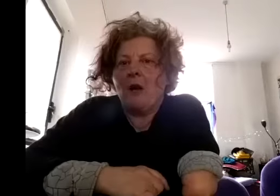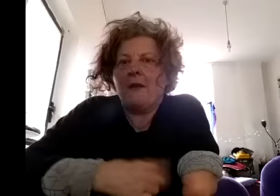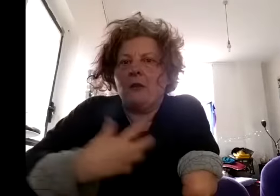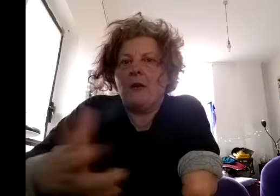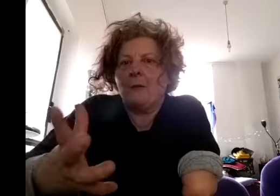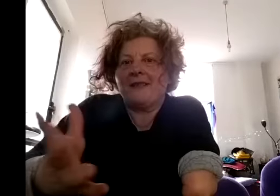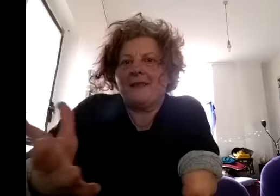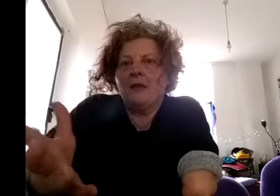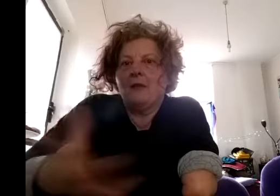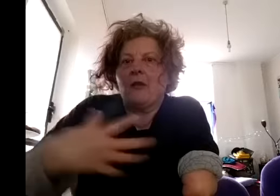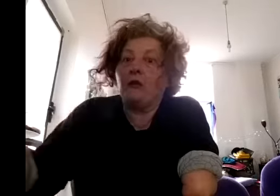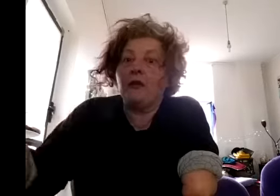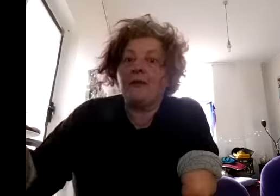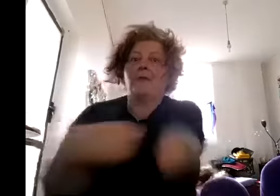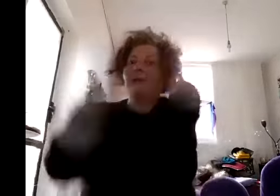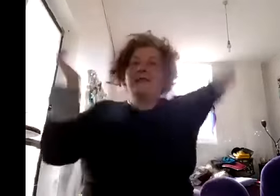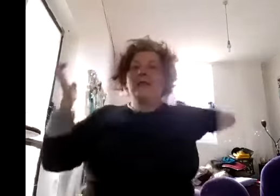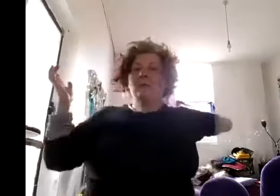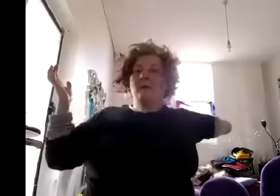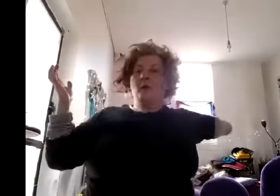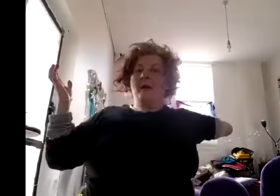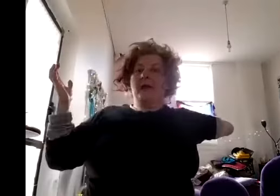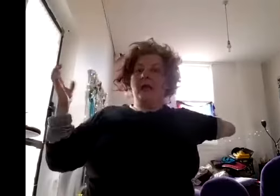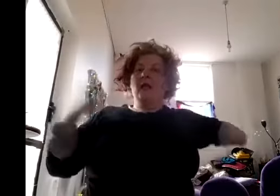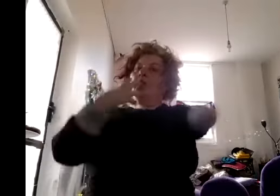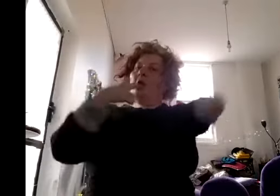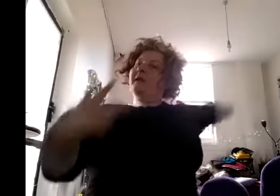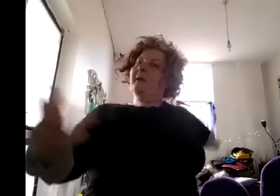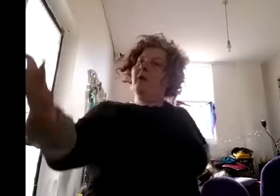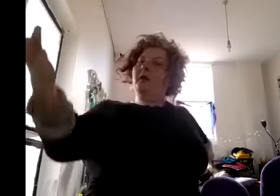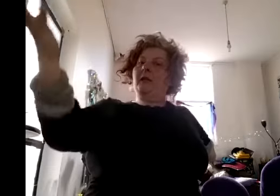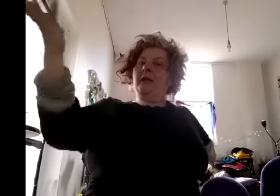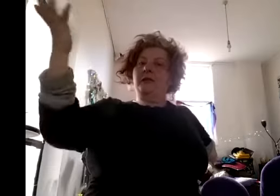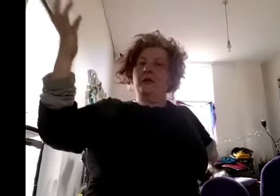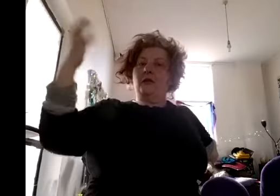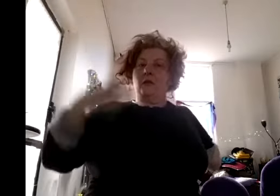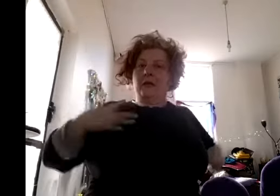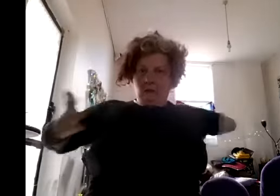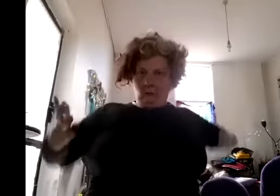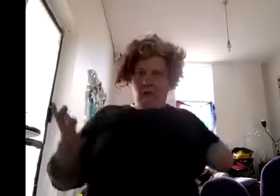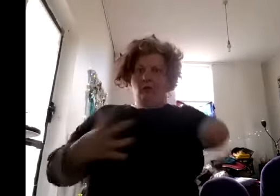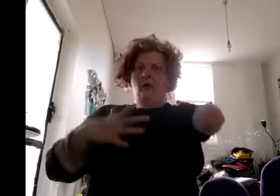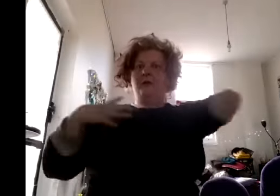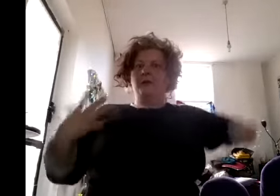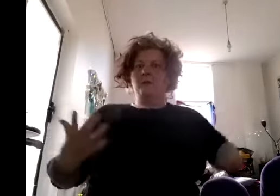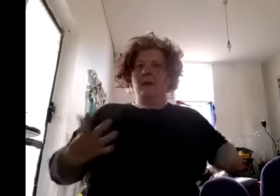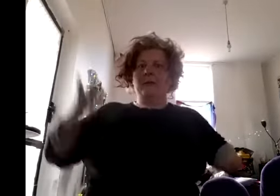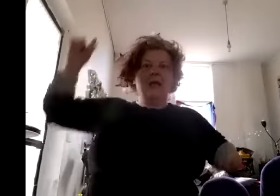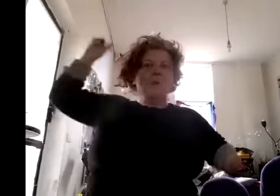think you're one of the best lecturers i've ever seen perform up there not just with what you bring to it with your sort of embodiment but